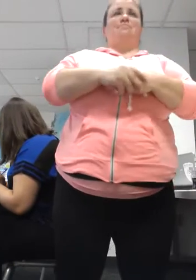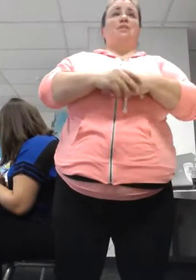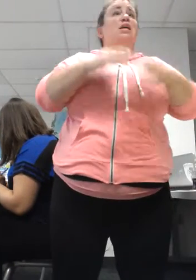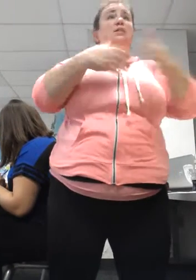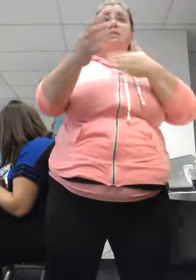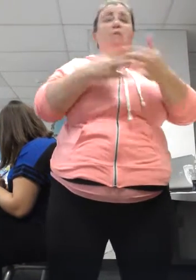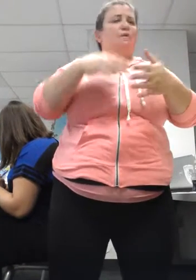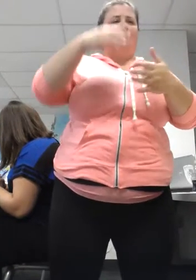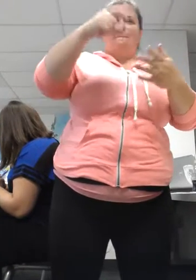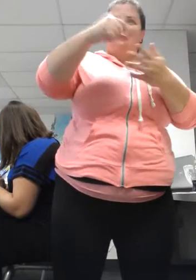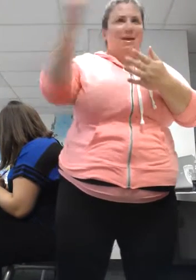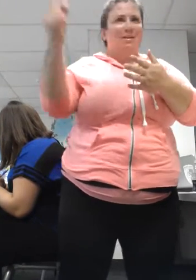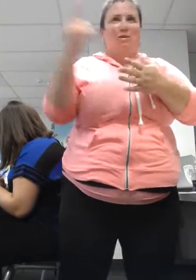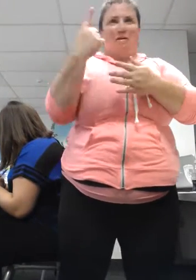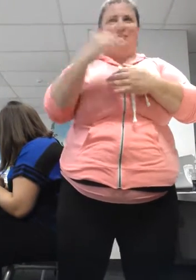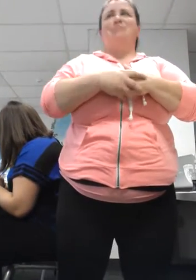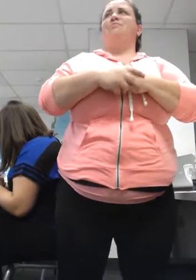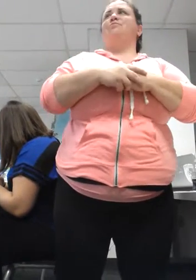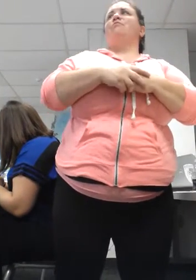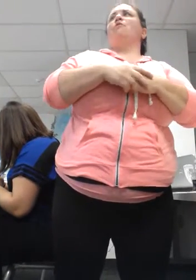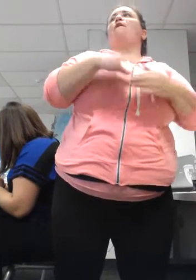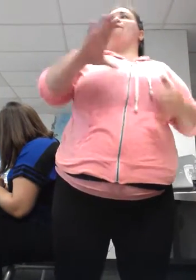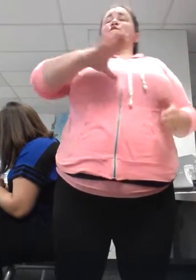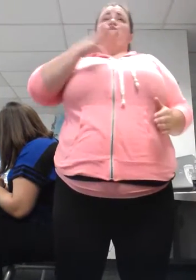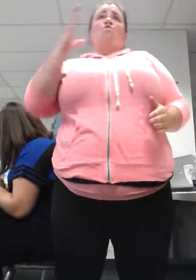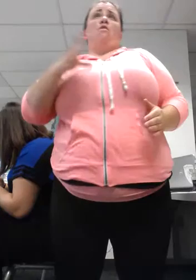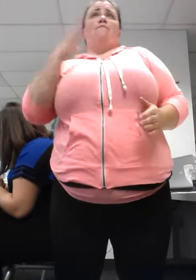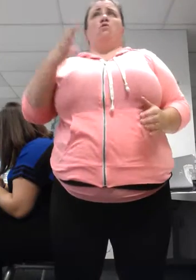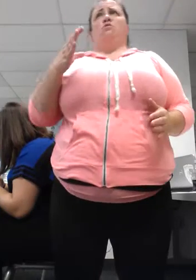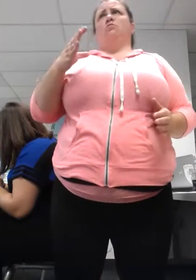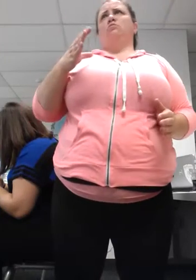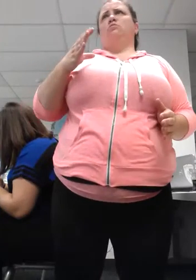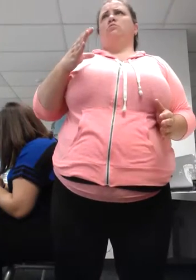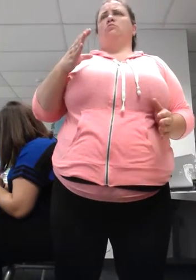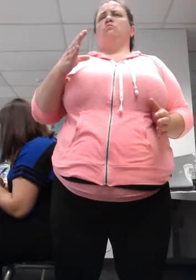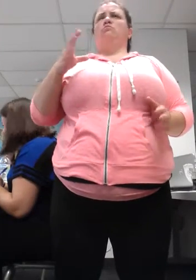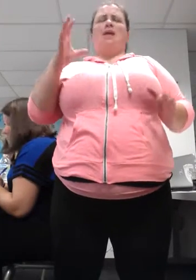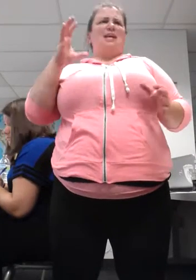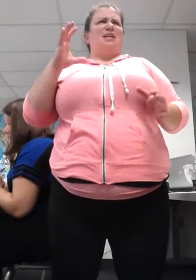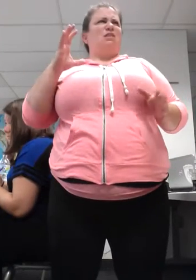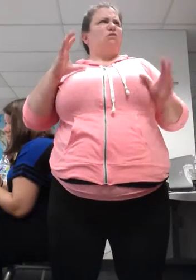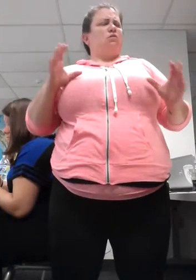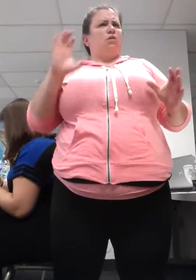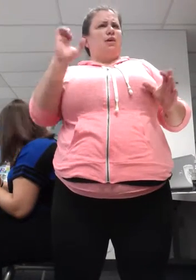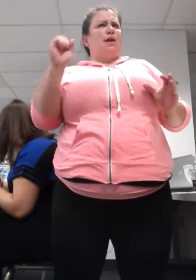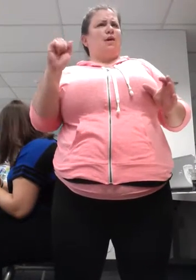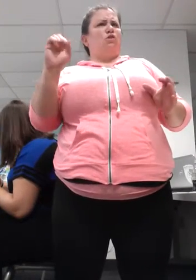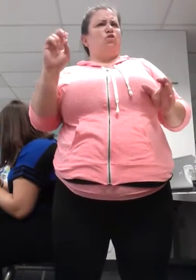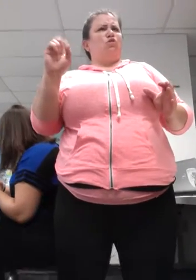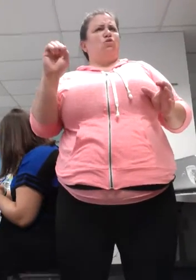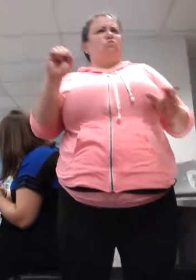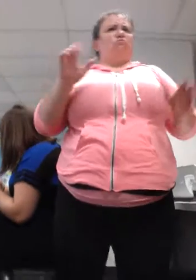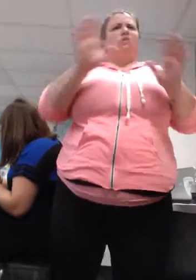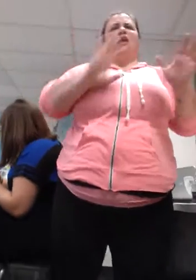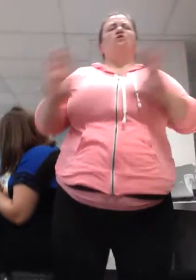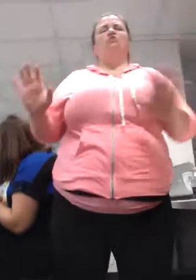also, you're looking at formal versus casual. Really, as working professional interpreters,